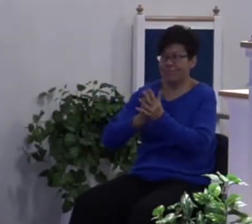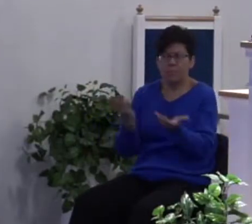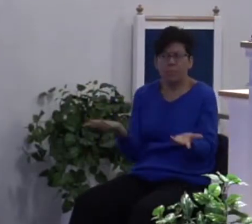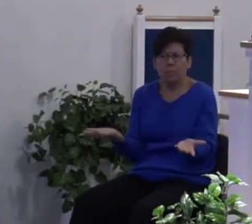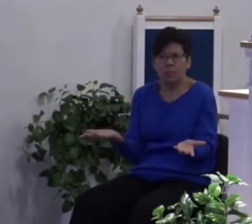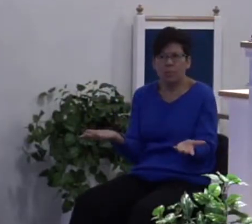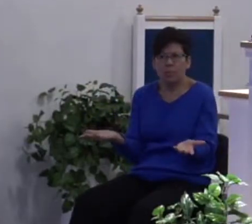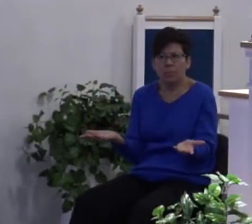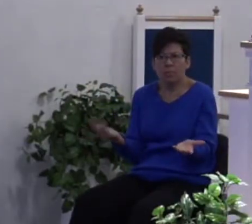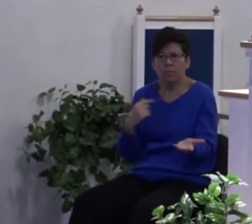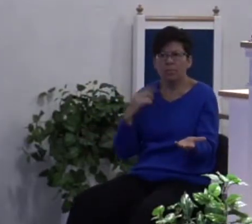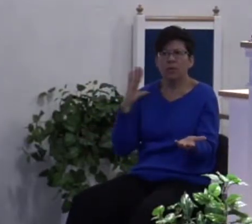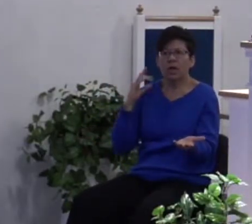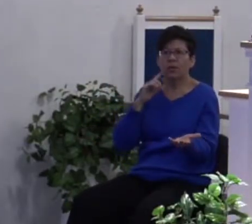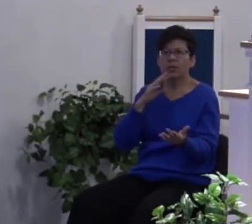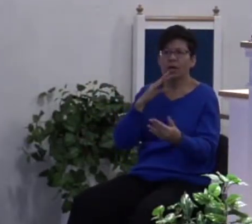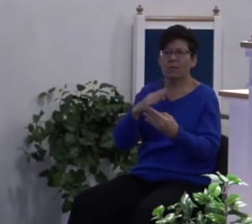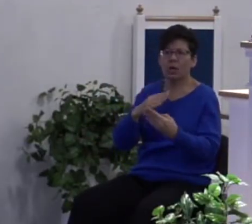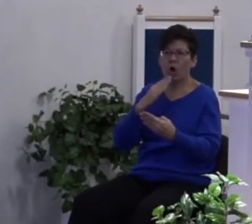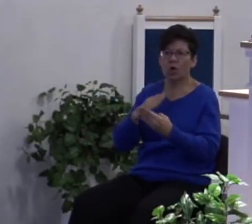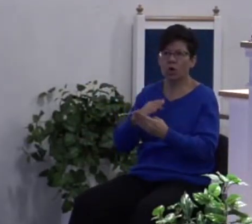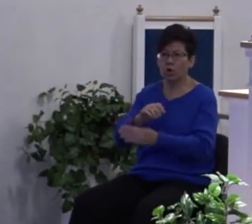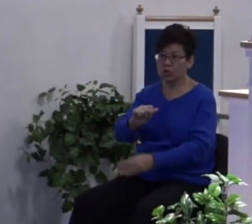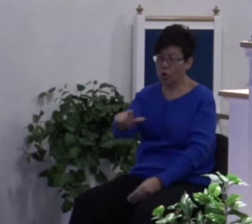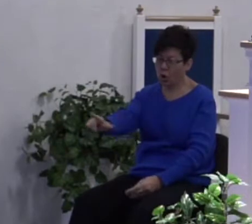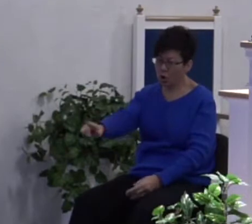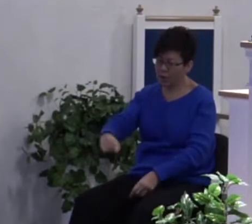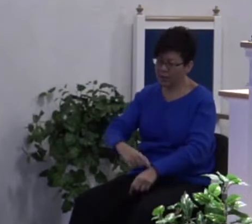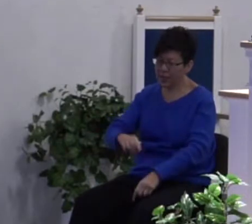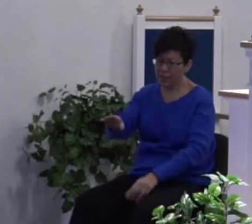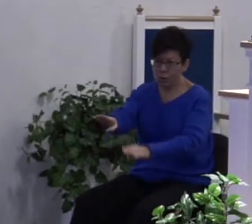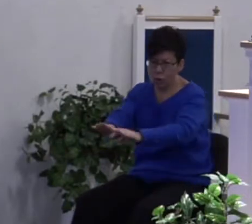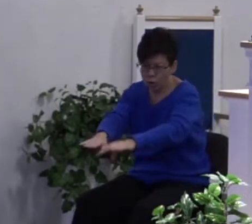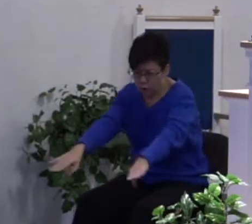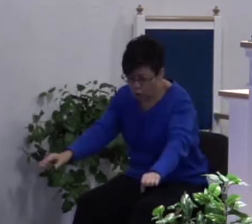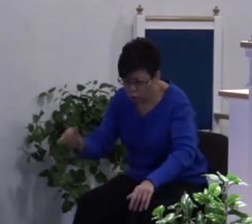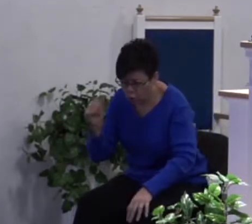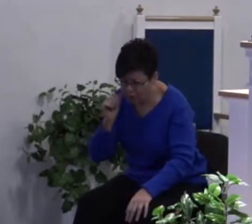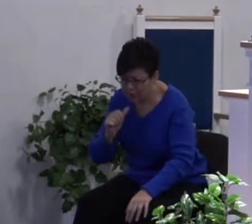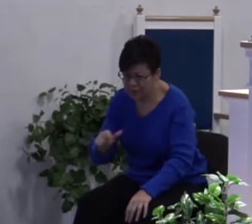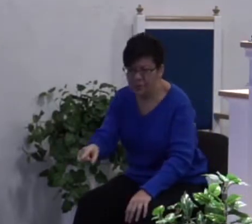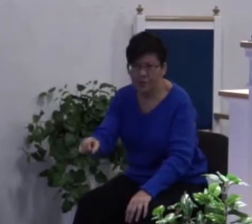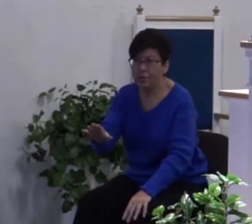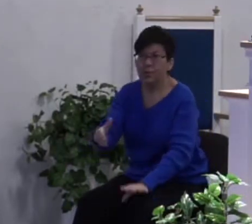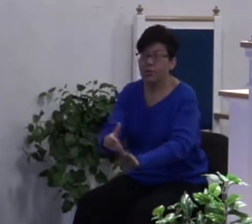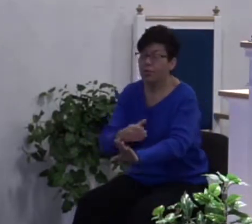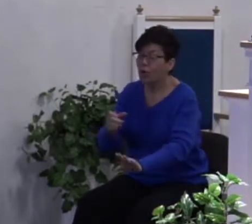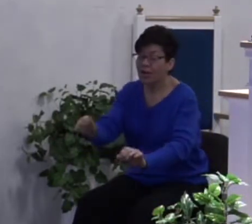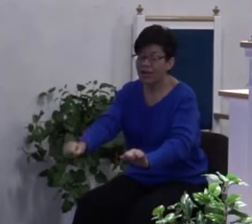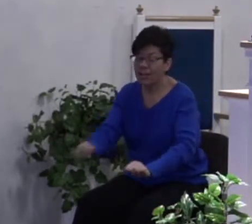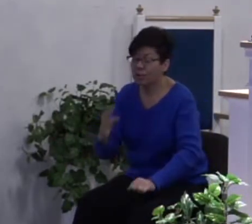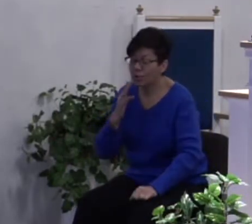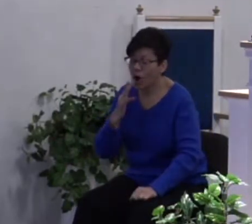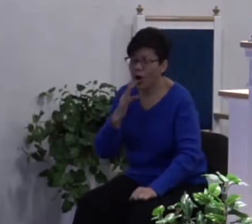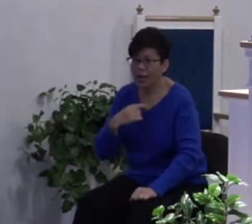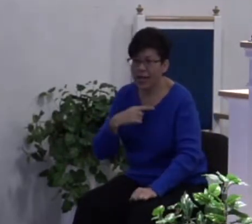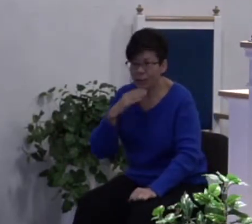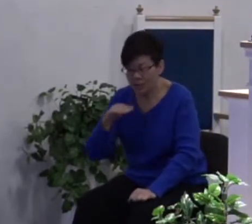I used to tell my daughters this all the time when they were little girls from the time before they could even talk I would tell them